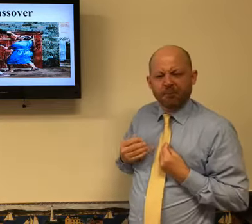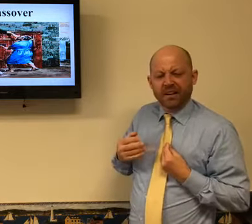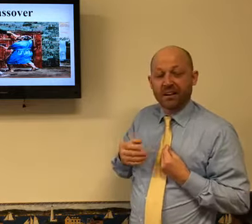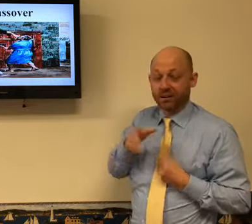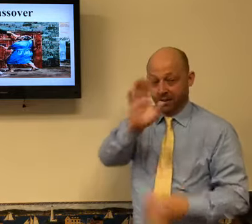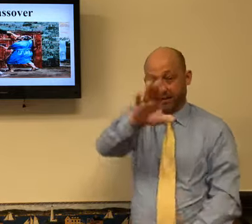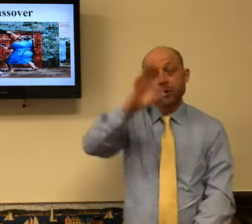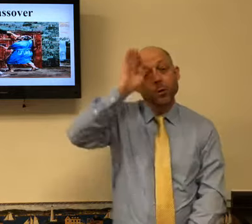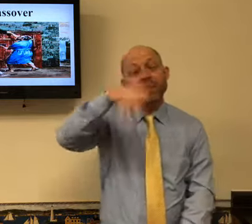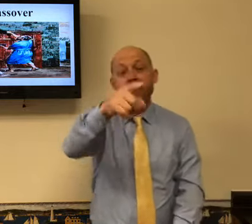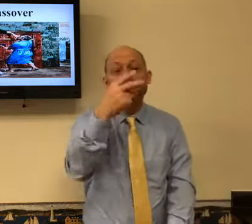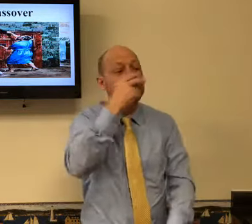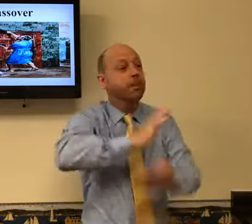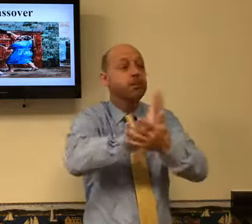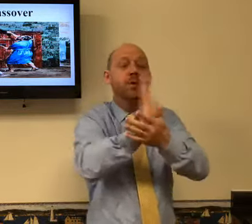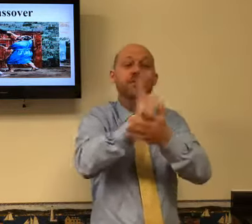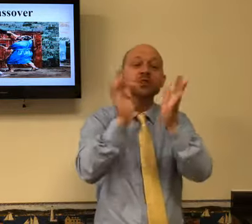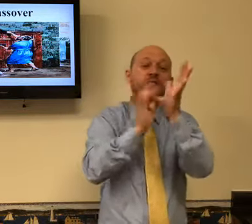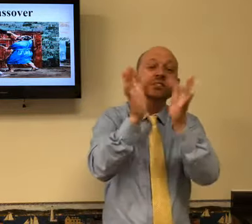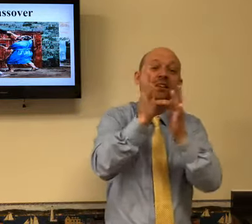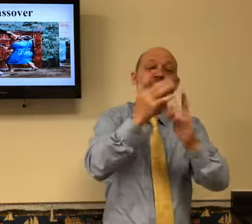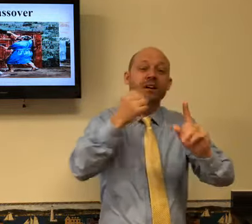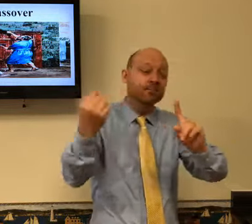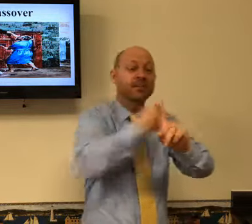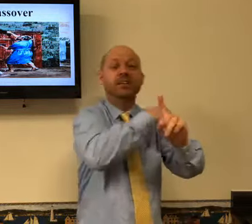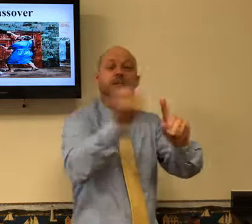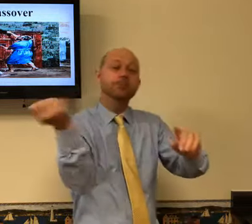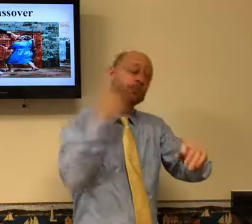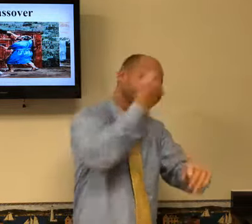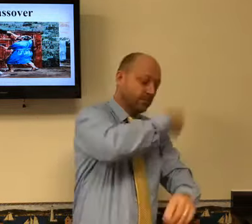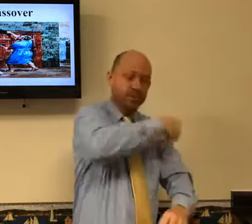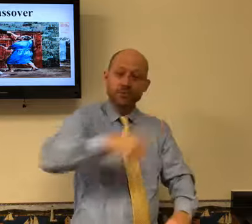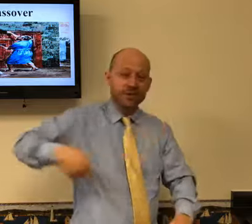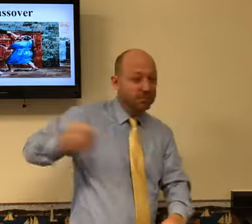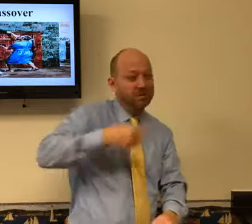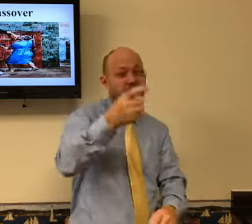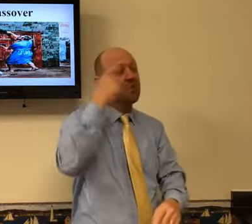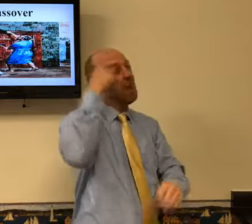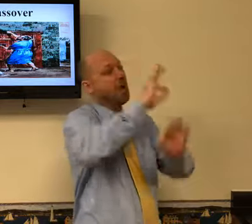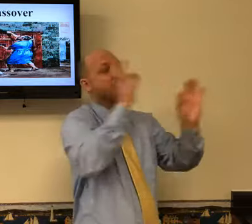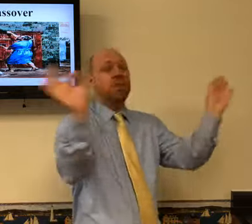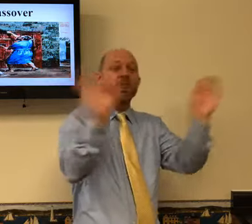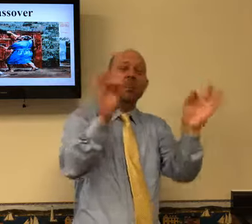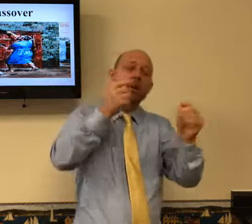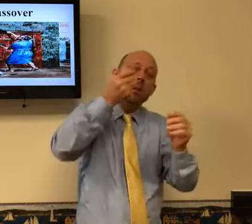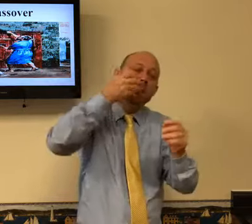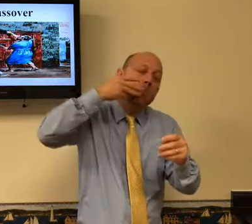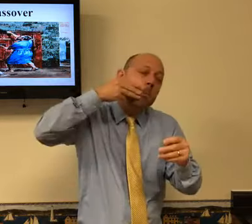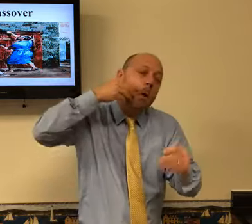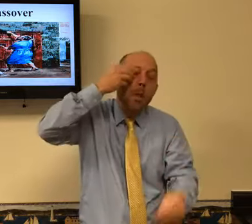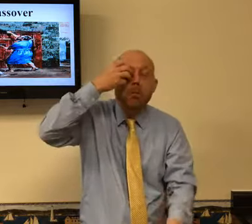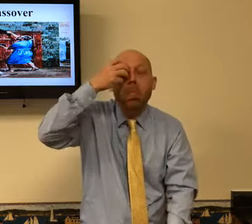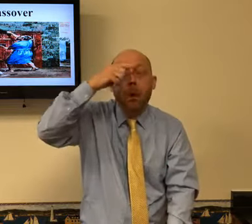And he suffered through it and agonized through it. We were watching a movie this week about Jesus being beaten.